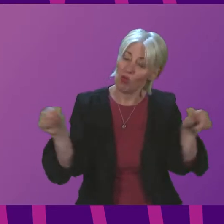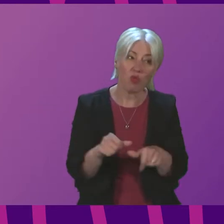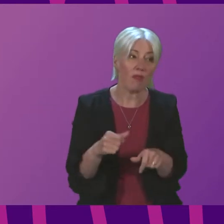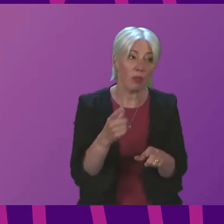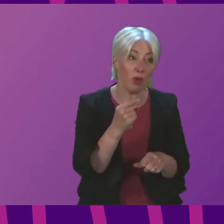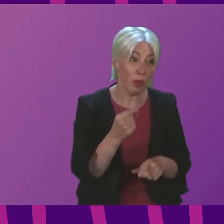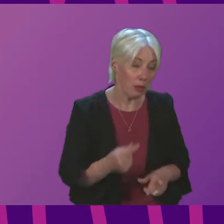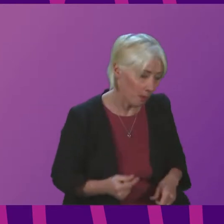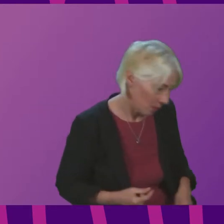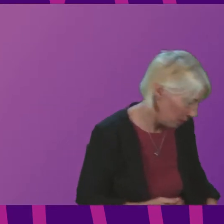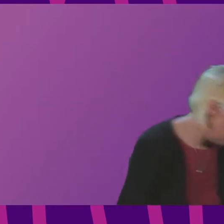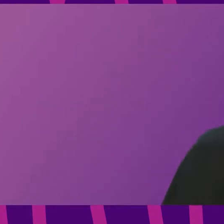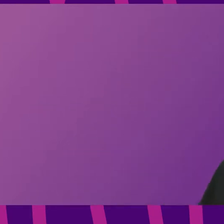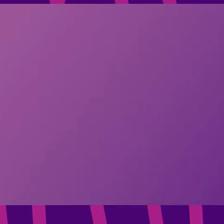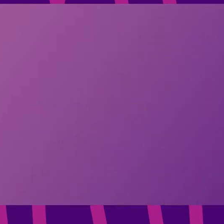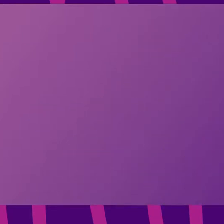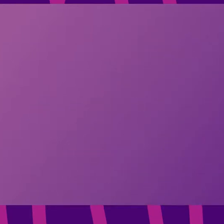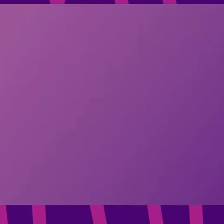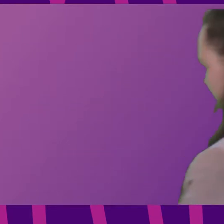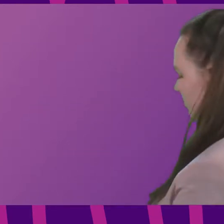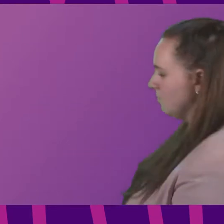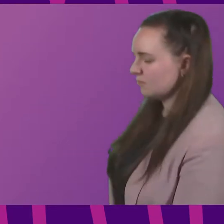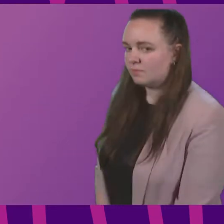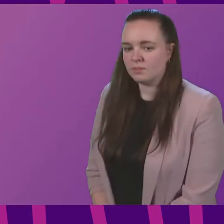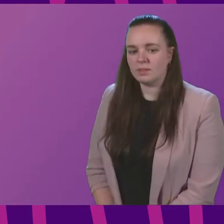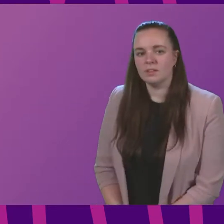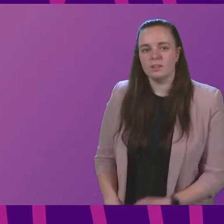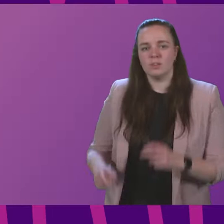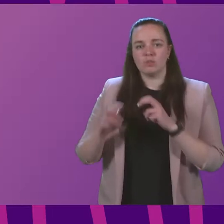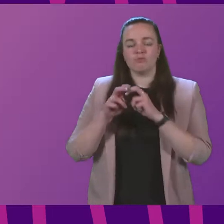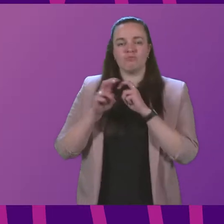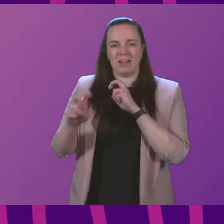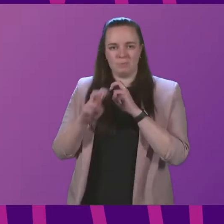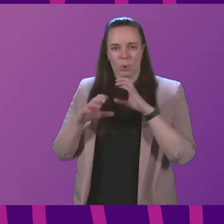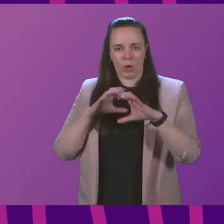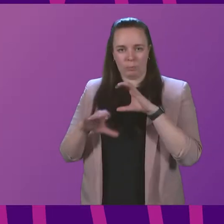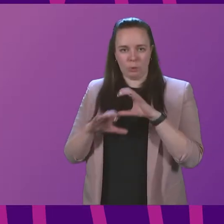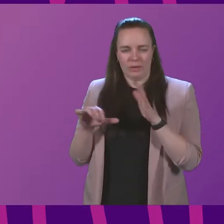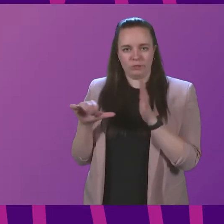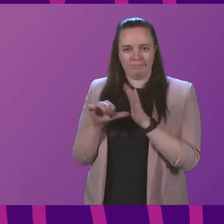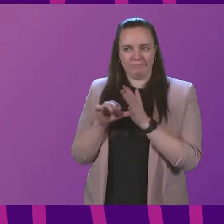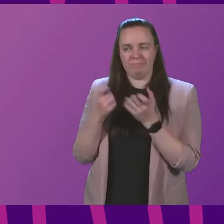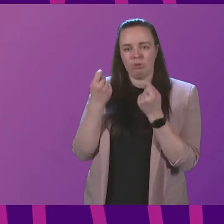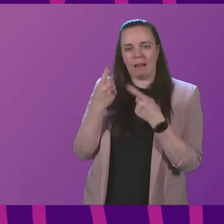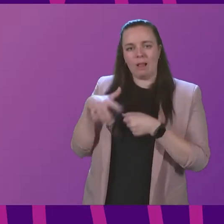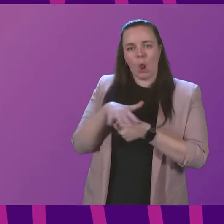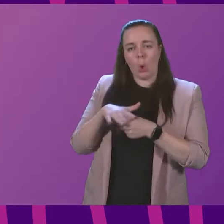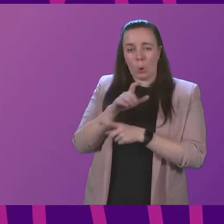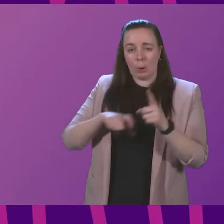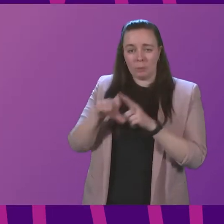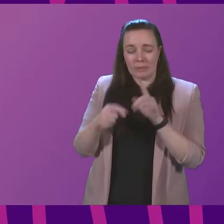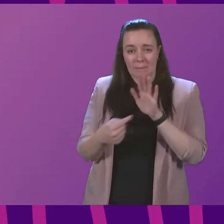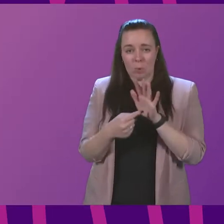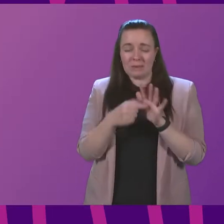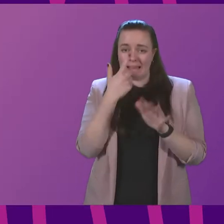thank you when transport and communications are so damaged it makes us realise that local communities are so important can the government